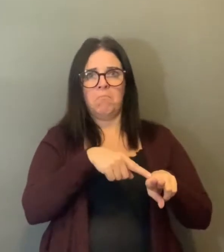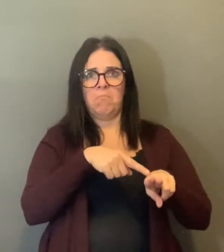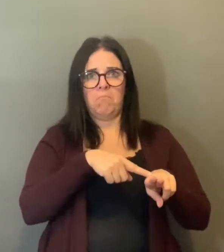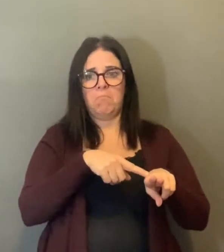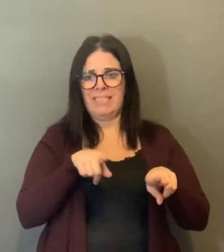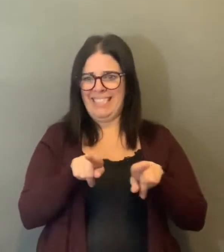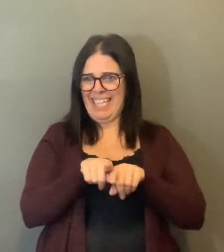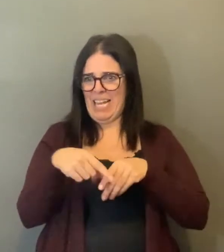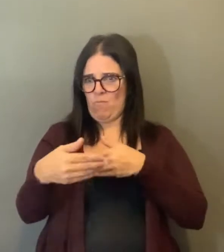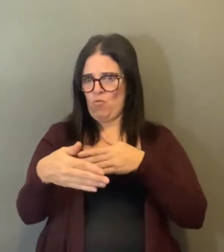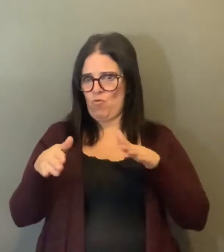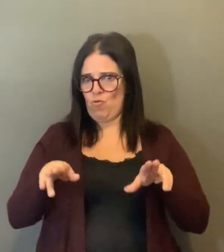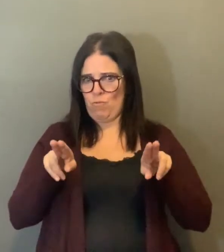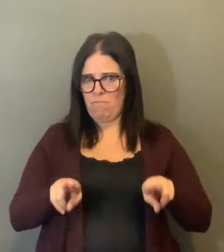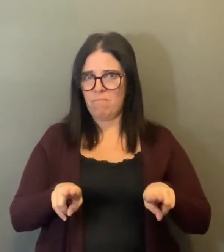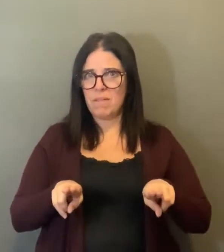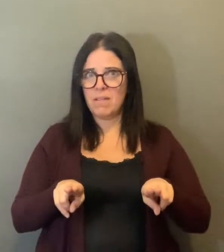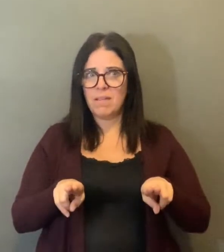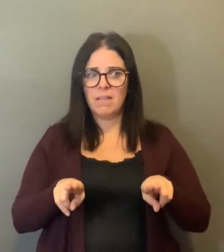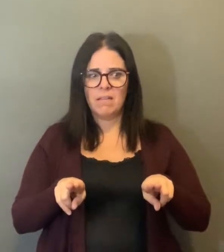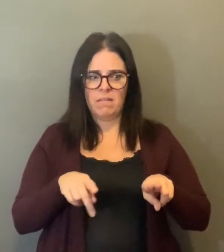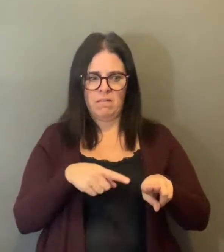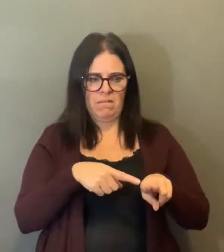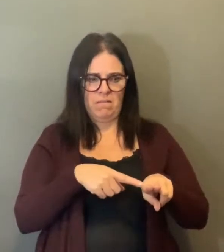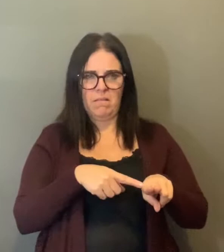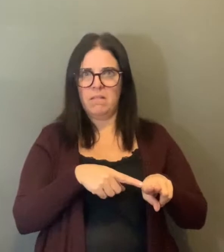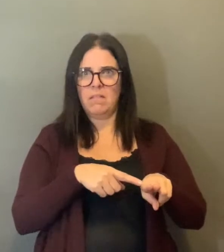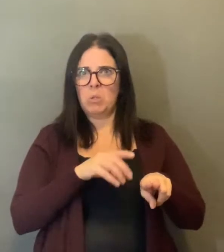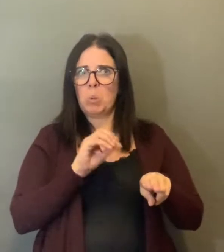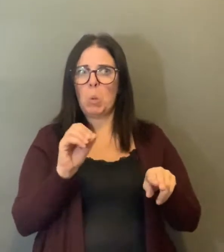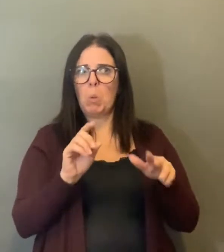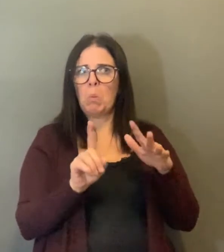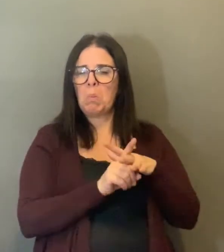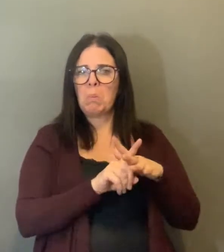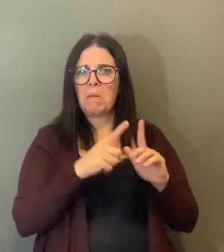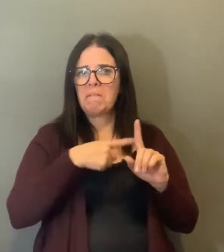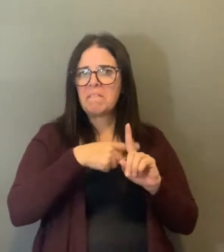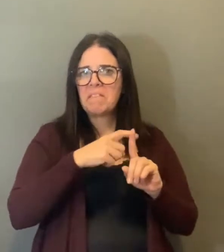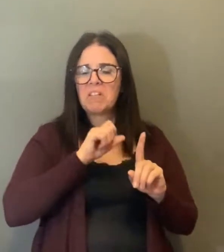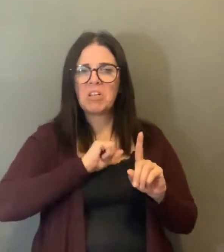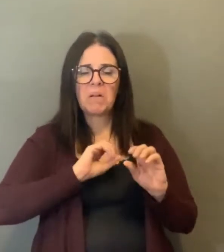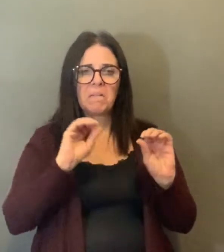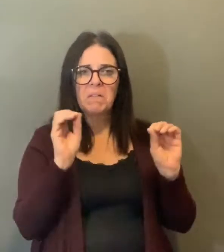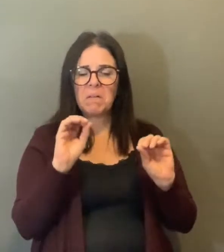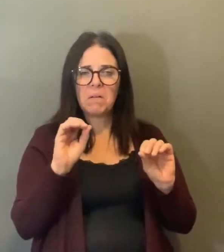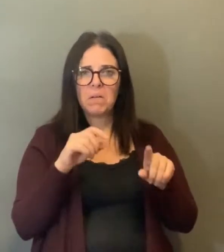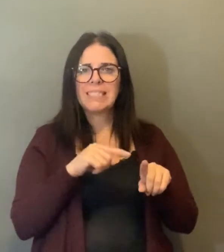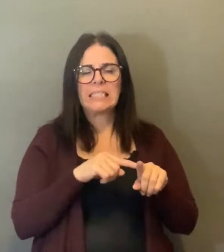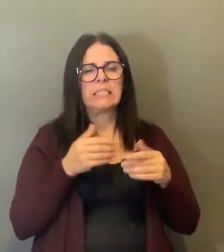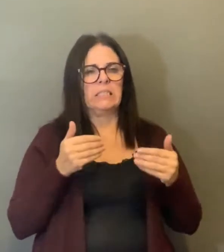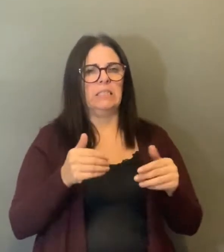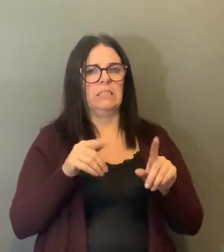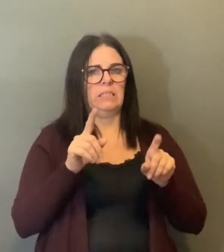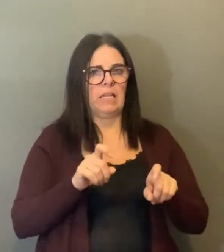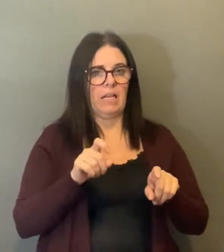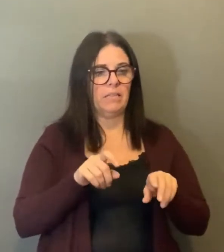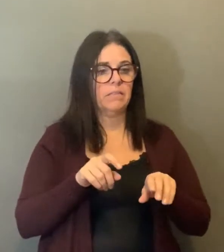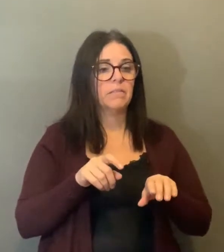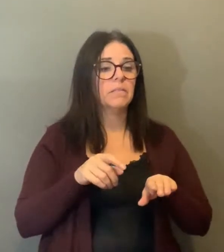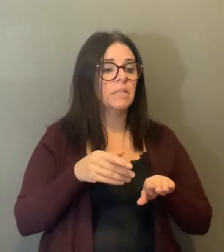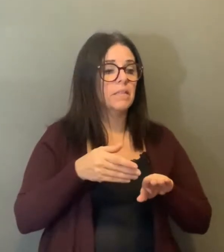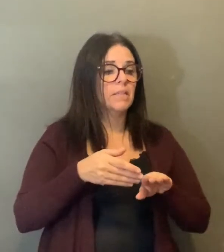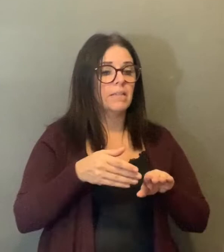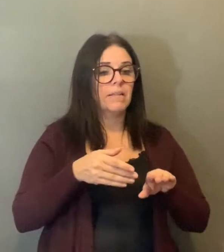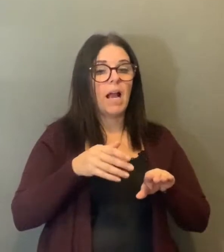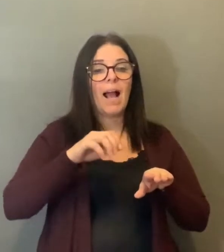contact with the case. So if someone who is in the same room as the case, even if they're asymptomatic,